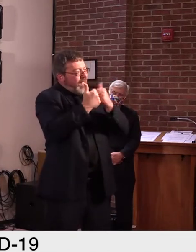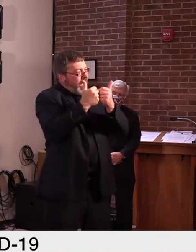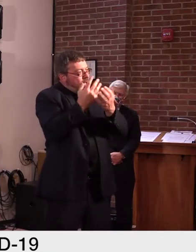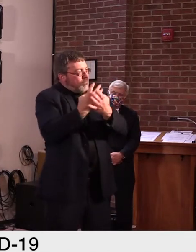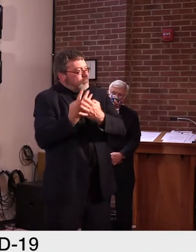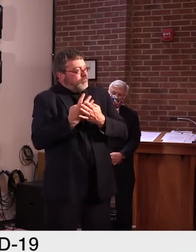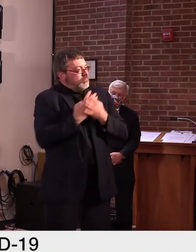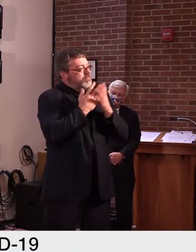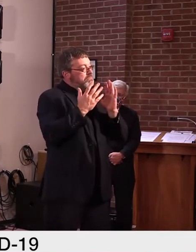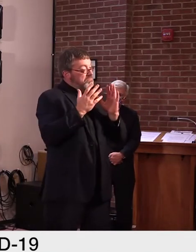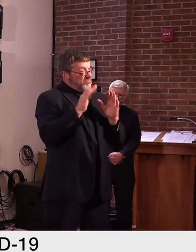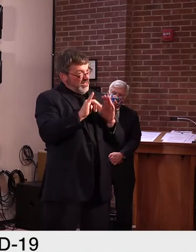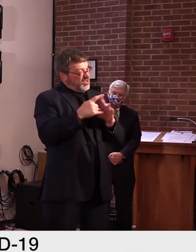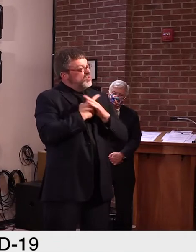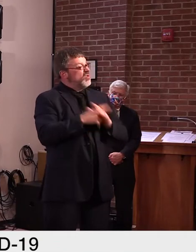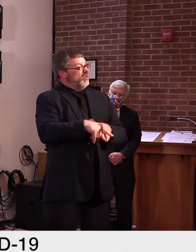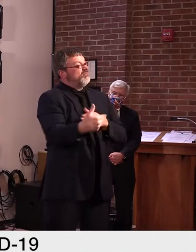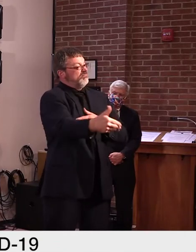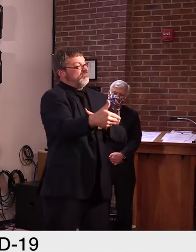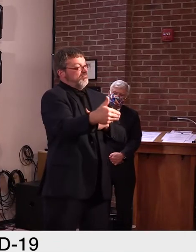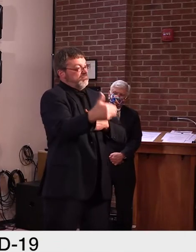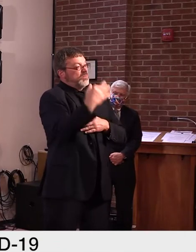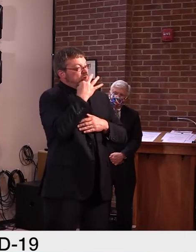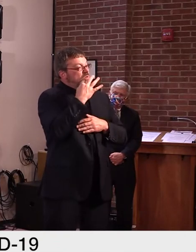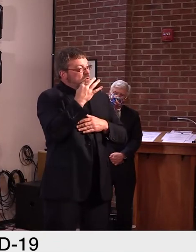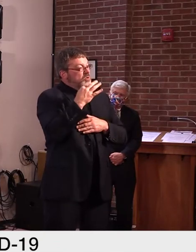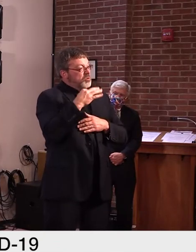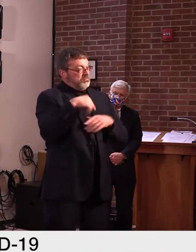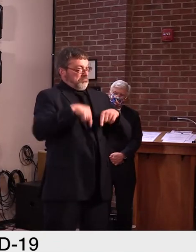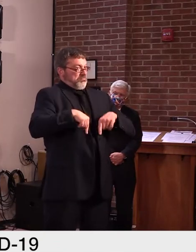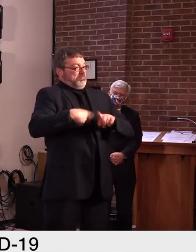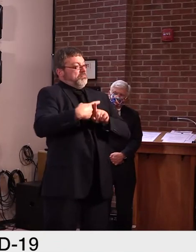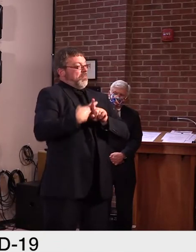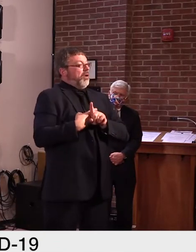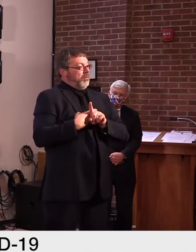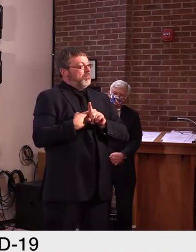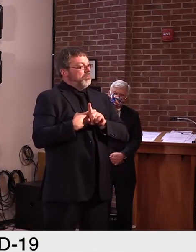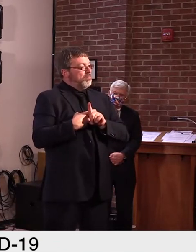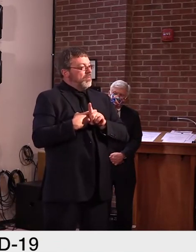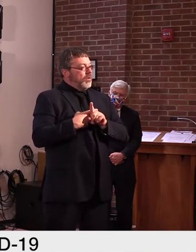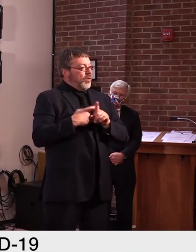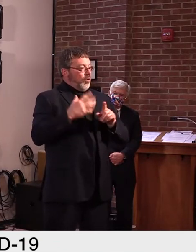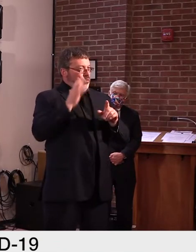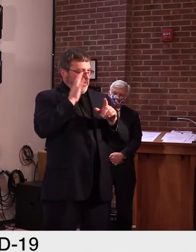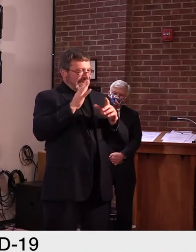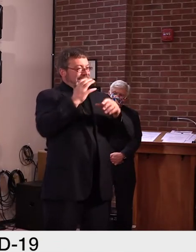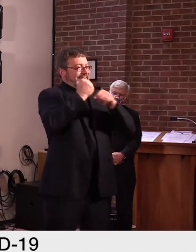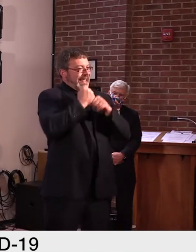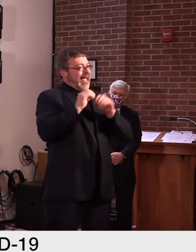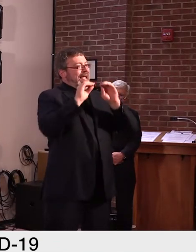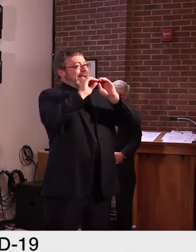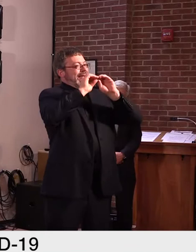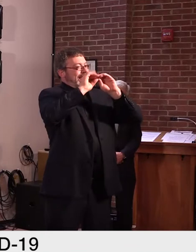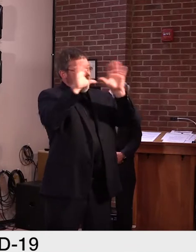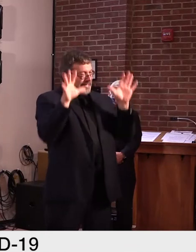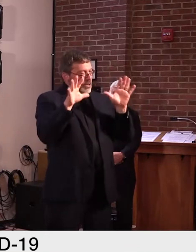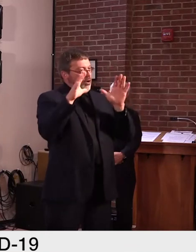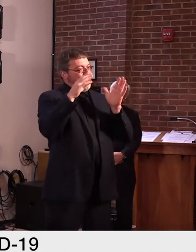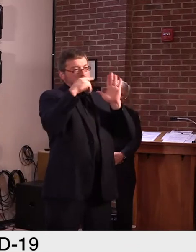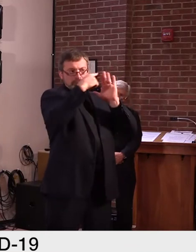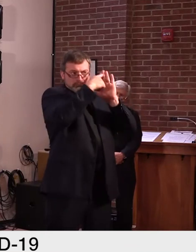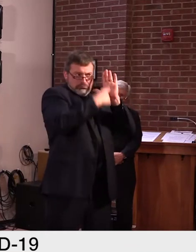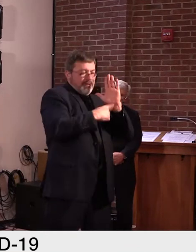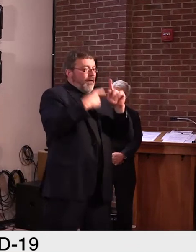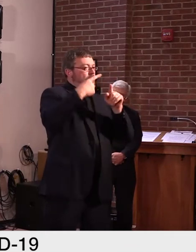uh, certainly during the month of September when we'll be very clearly articulating, most likely through a health alert notification